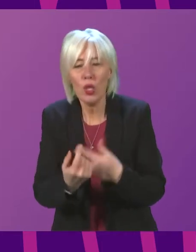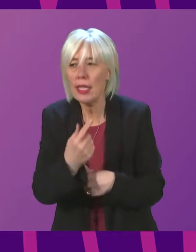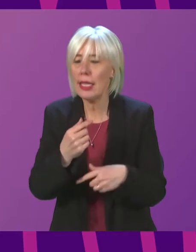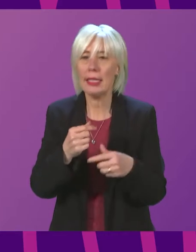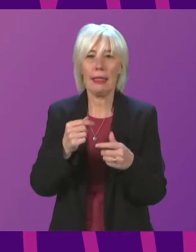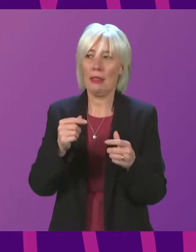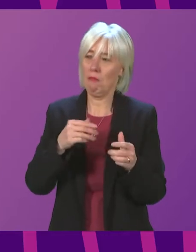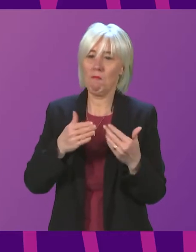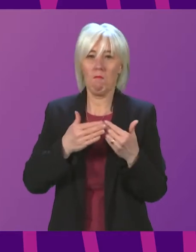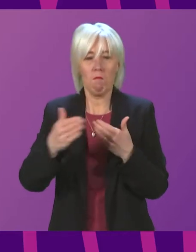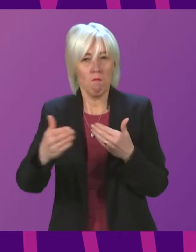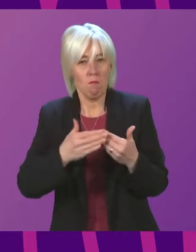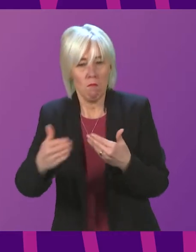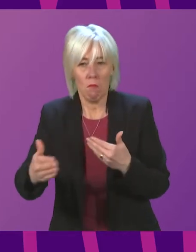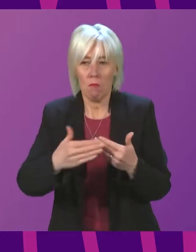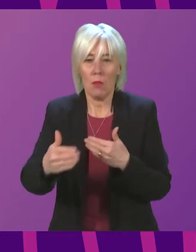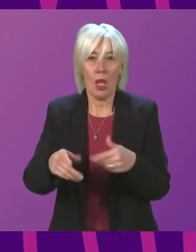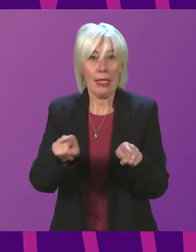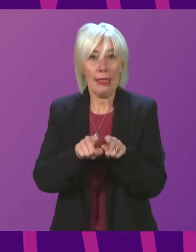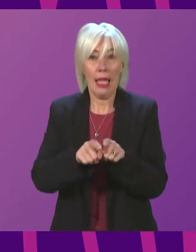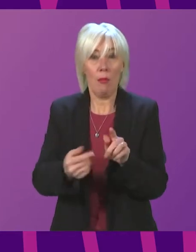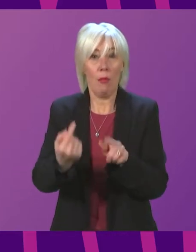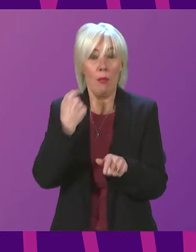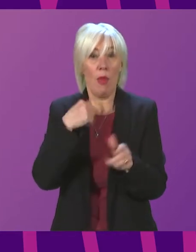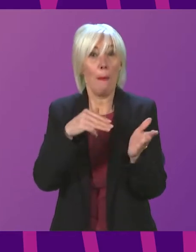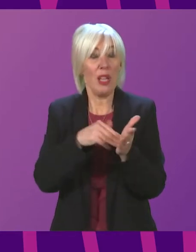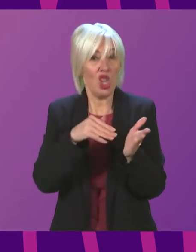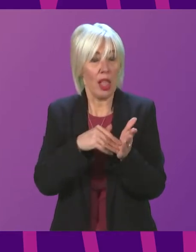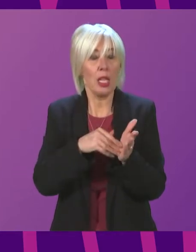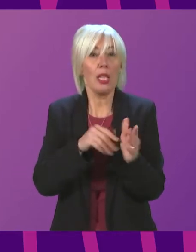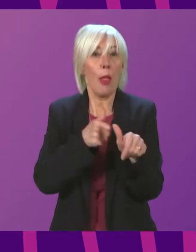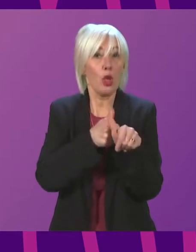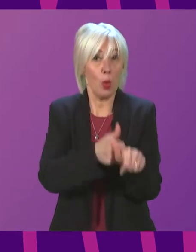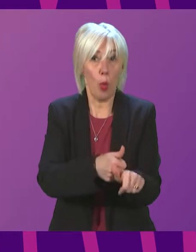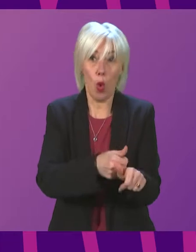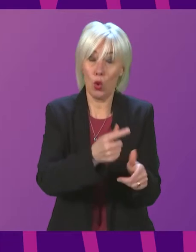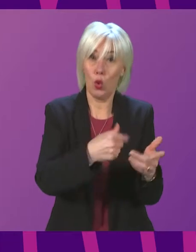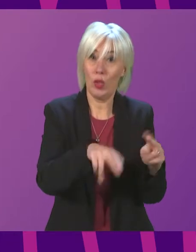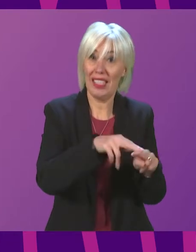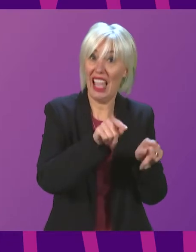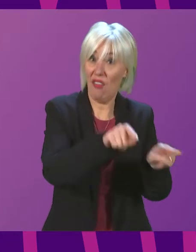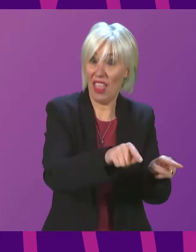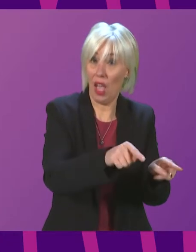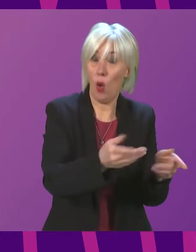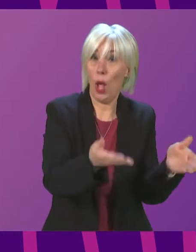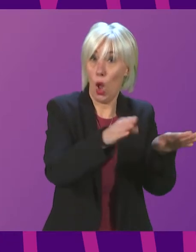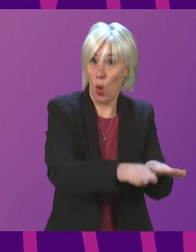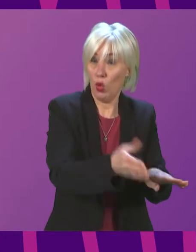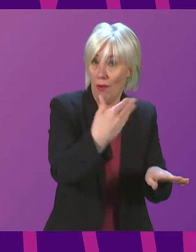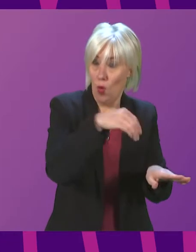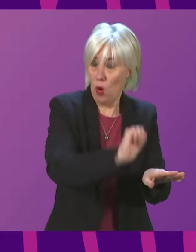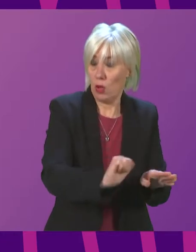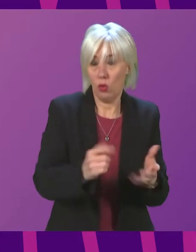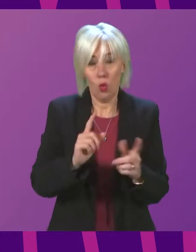ahead, as was achieved with the closure of Michelin and the support given to workers there during that job loss? Minister.